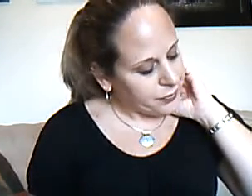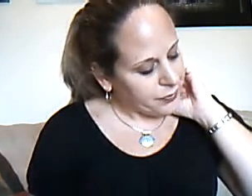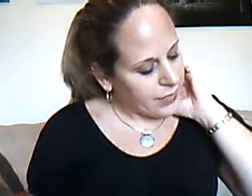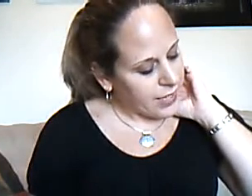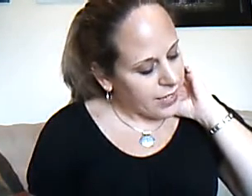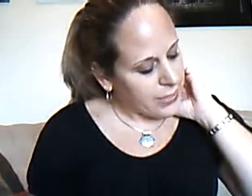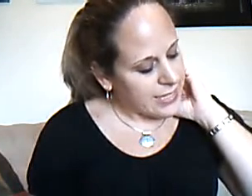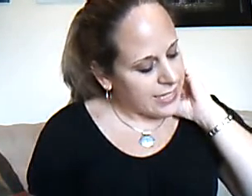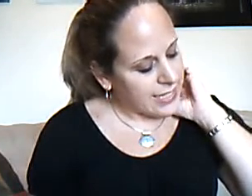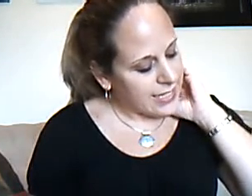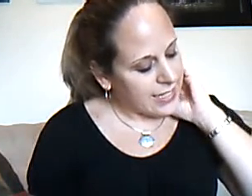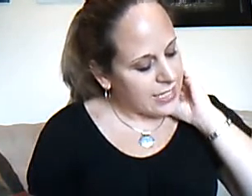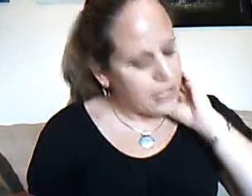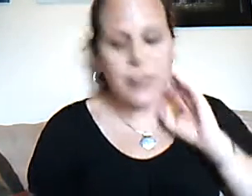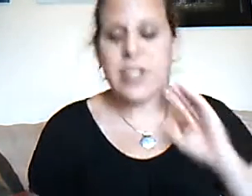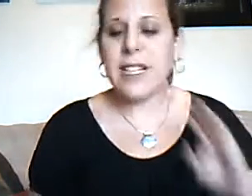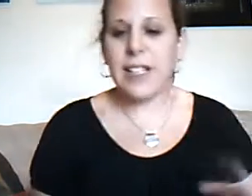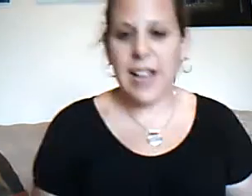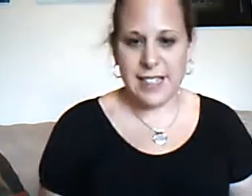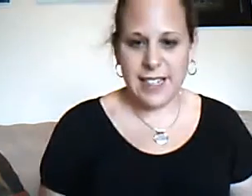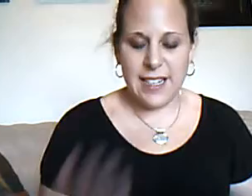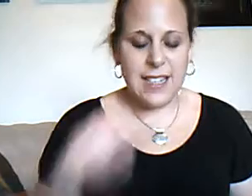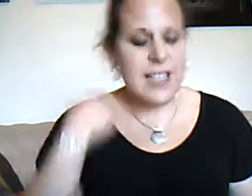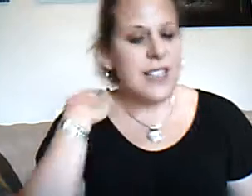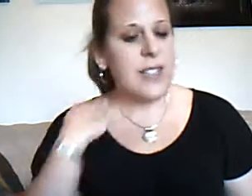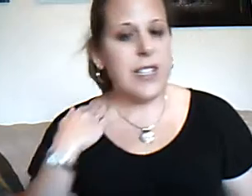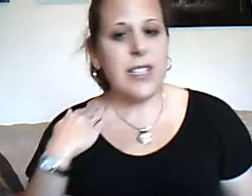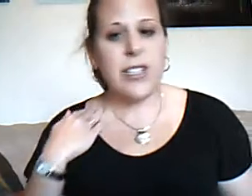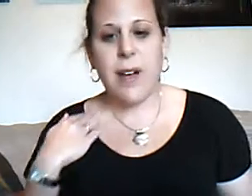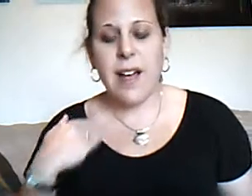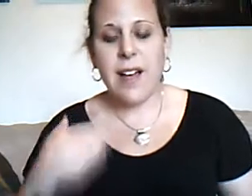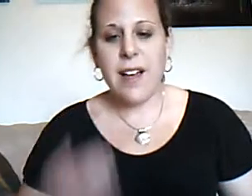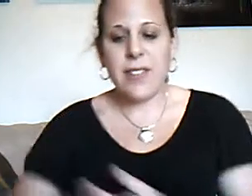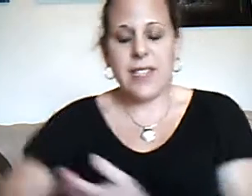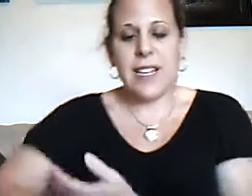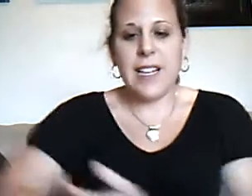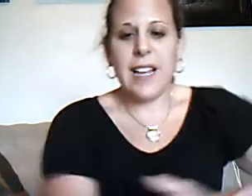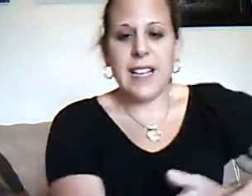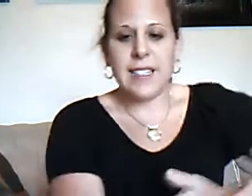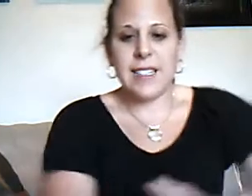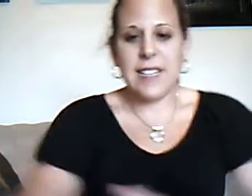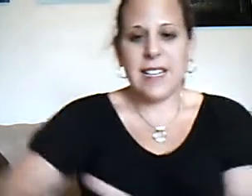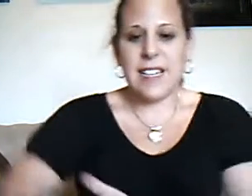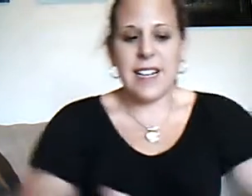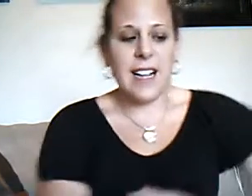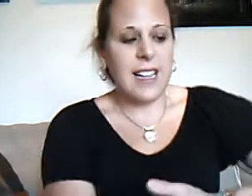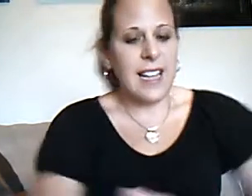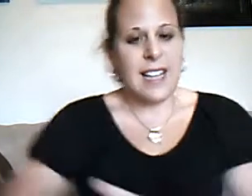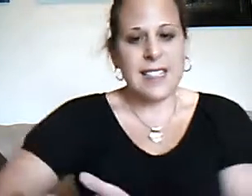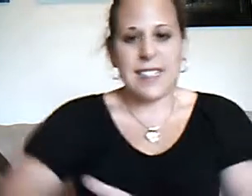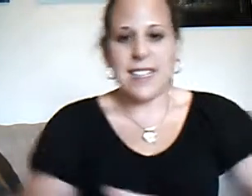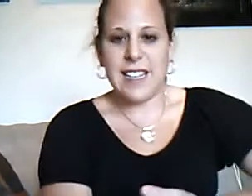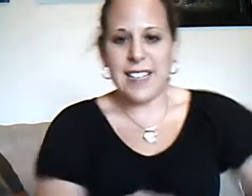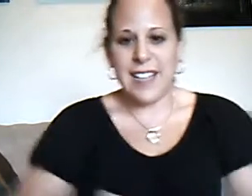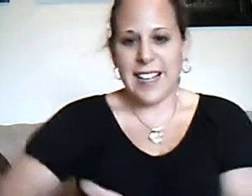We did Did You Ever See a Lassie? Did you ever see a lassie? A lassie, a